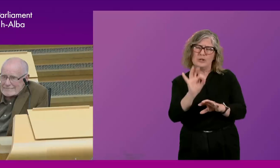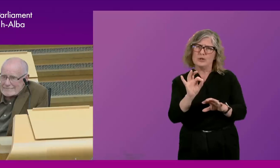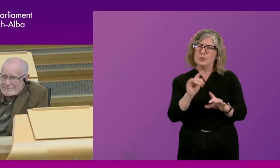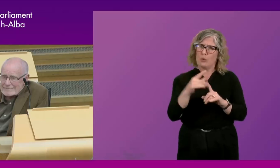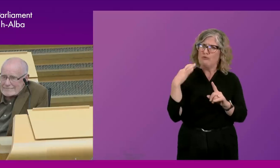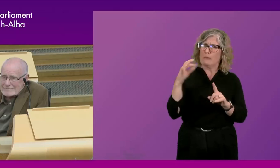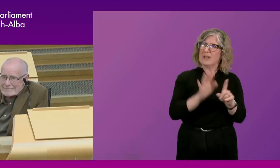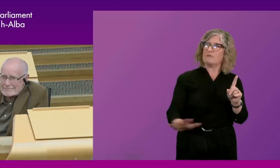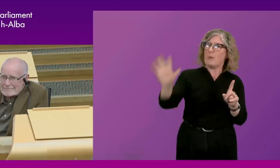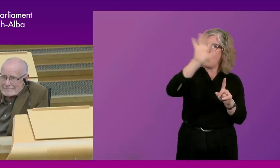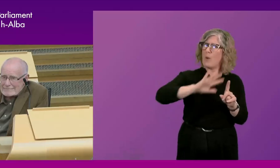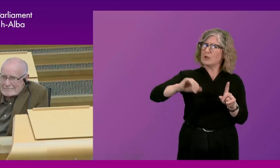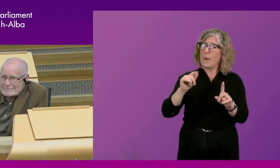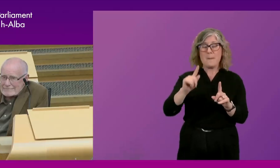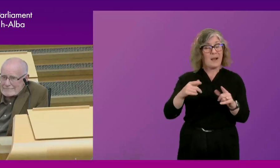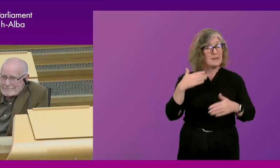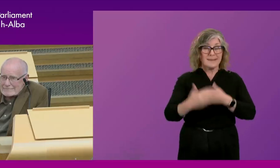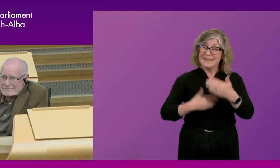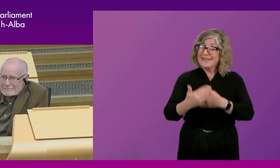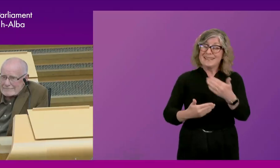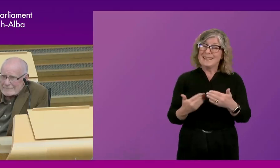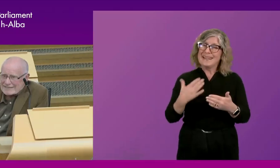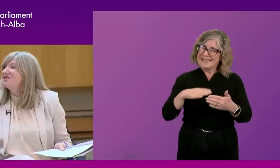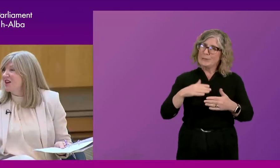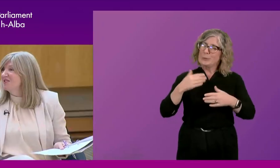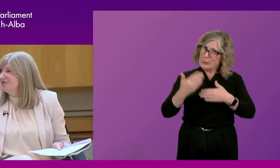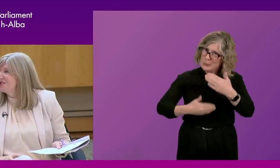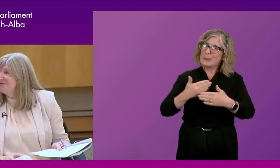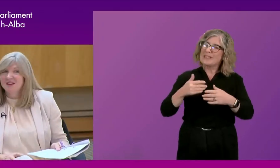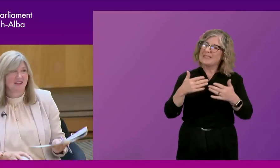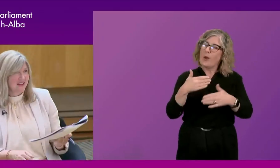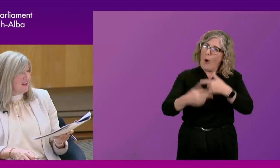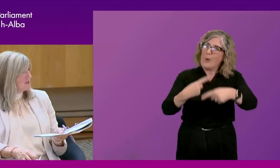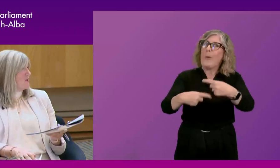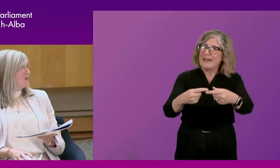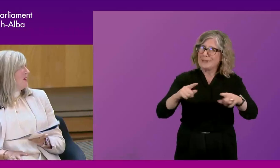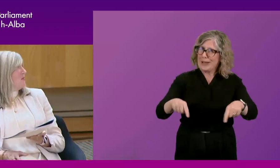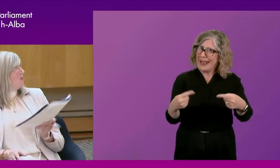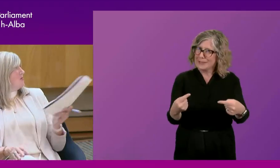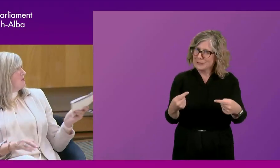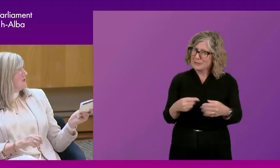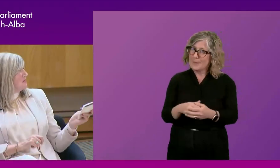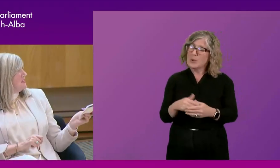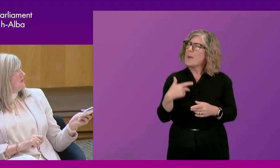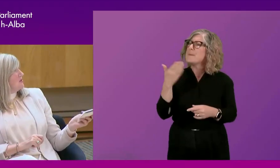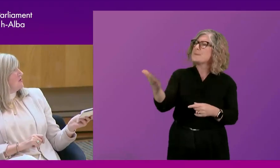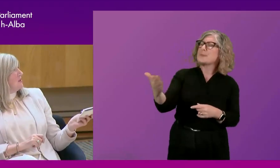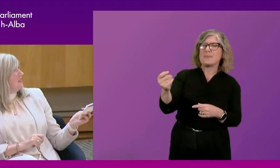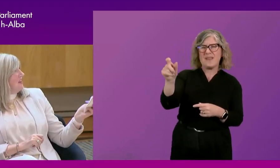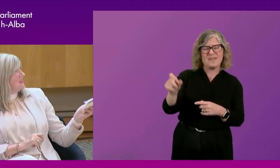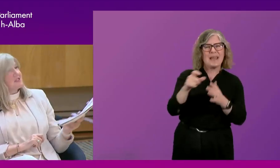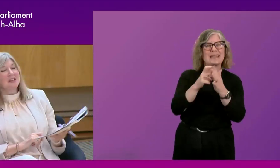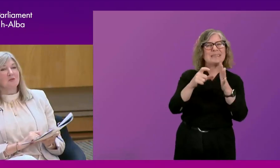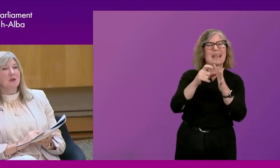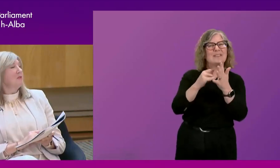the chamber, but it's an ongoing piece of work. Challenge. Yeah, that is the word. I'm going to go to David Stewart